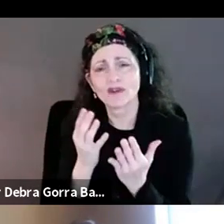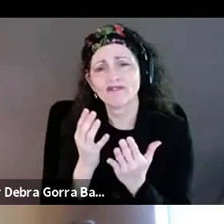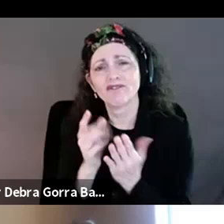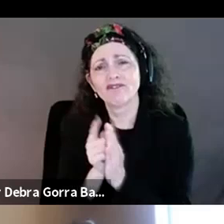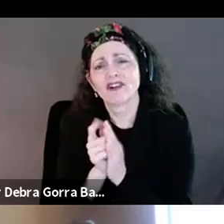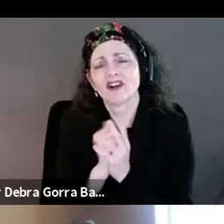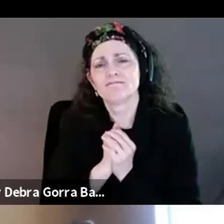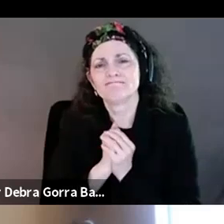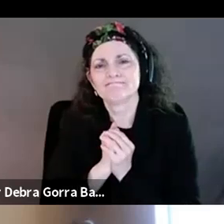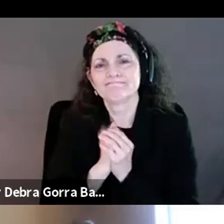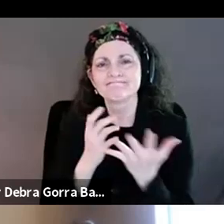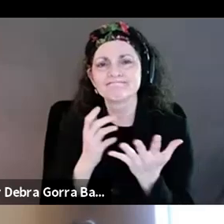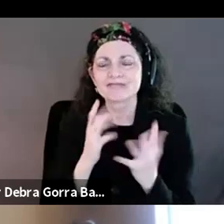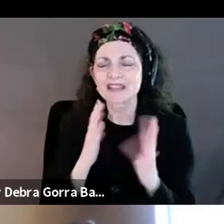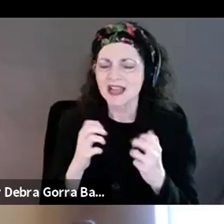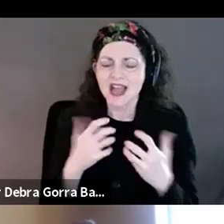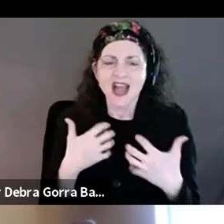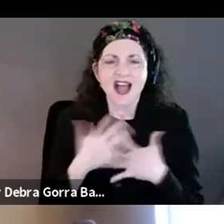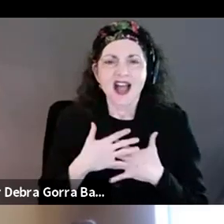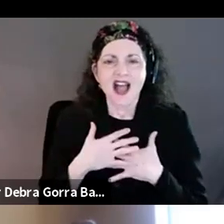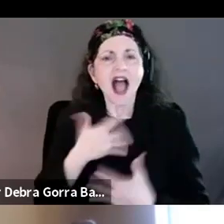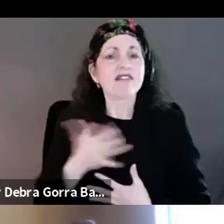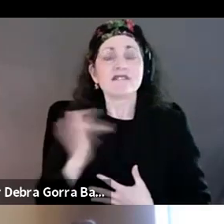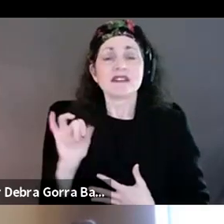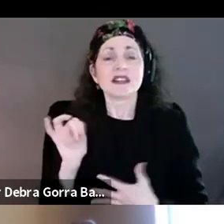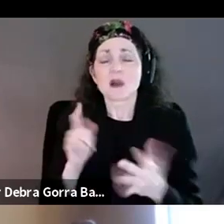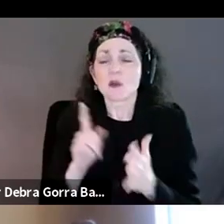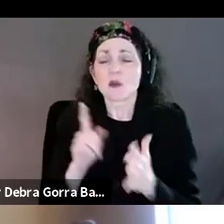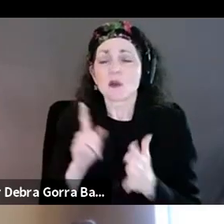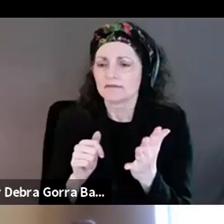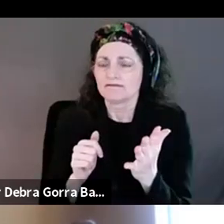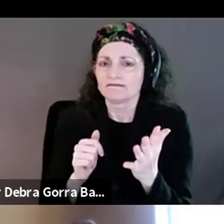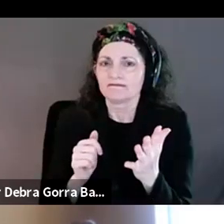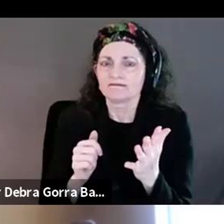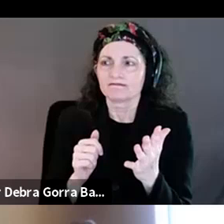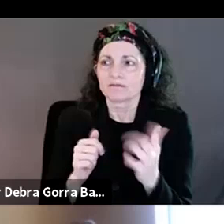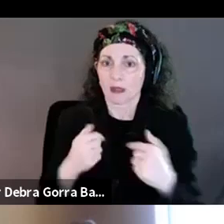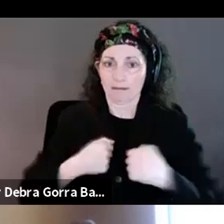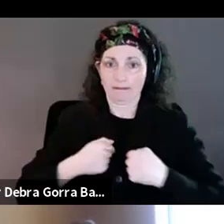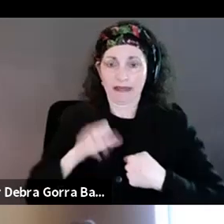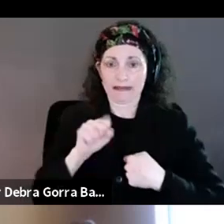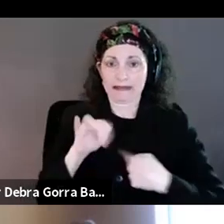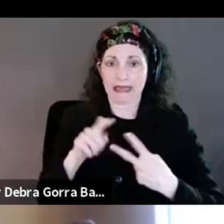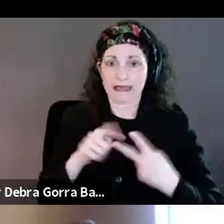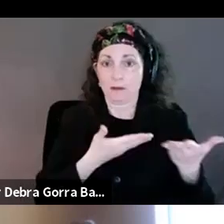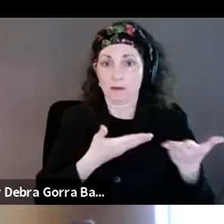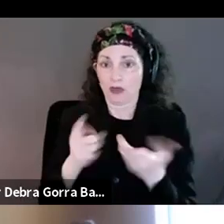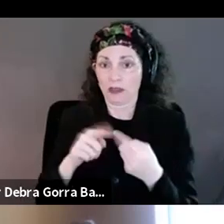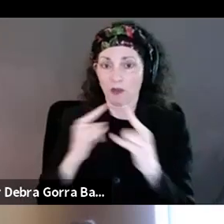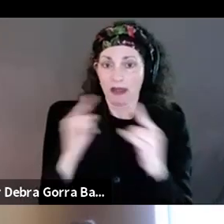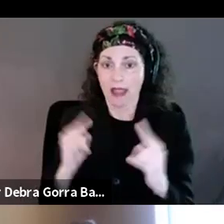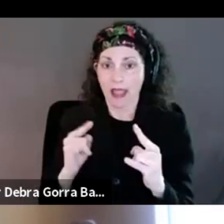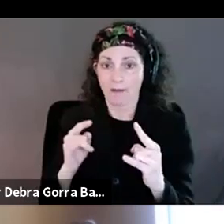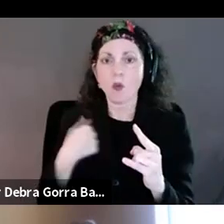terms of the, well, I say the biggest thing that, that, that we brought to the campaign is the lived experience as,